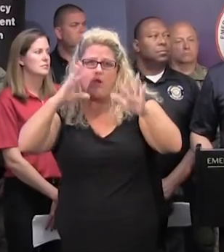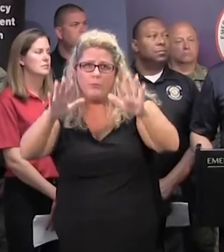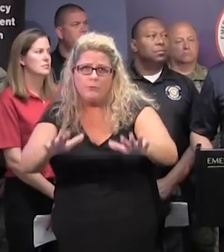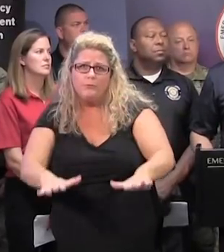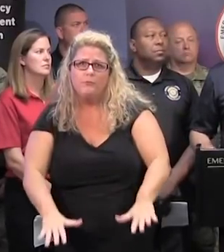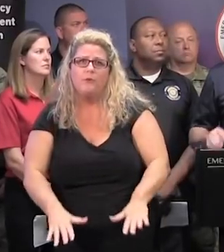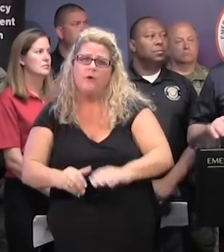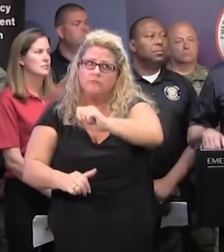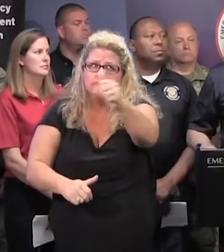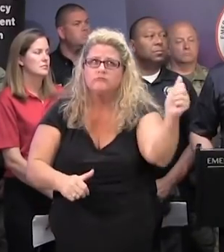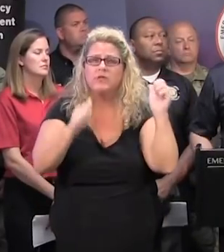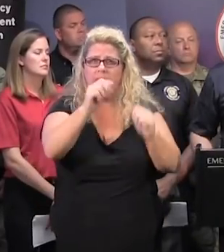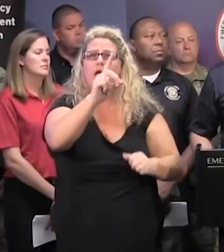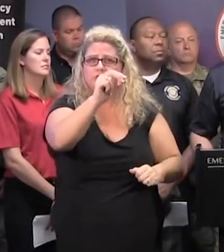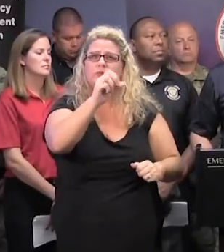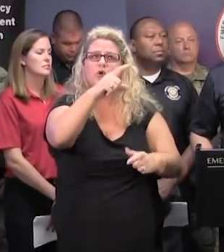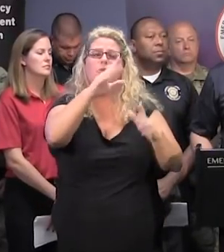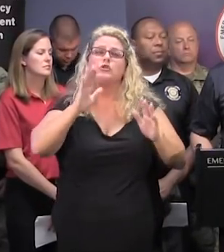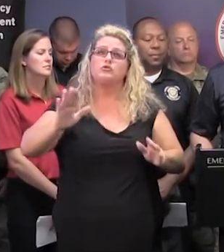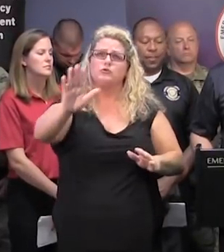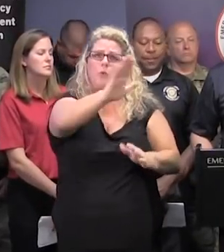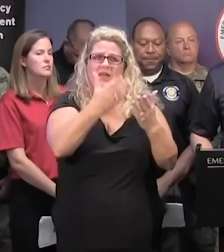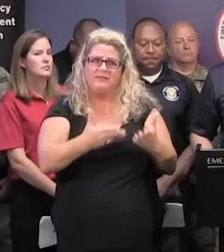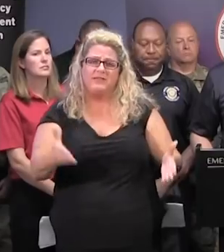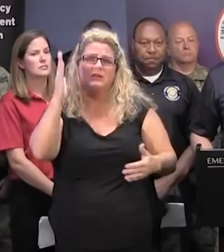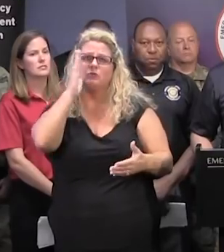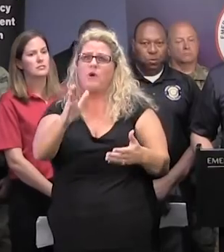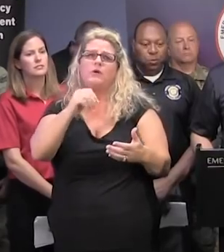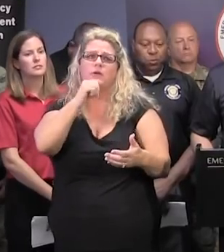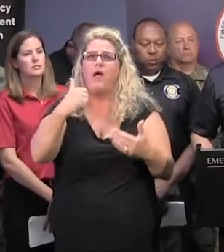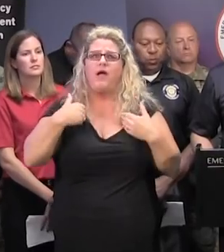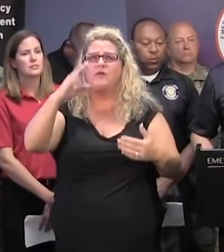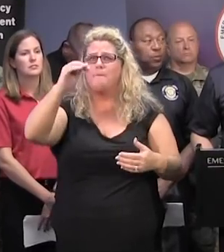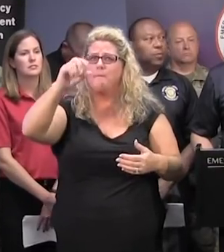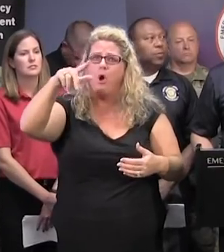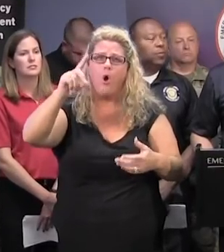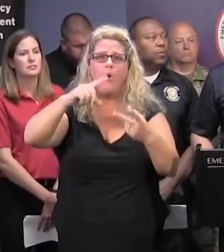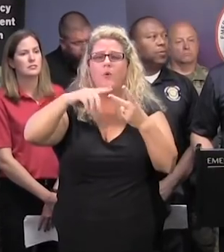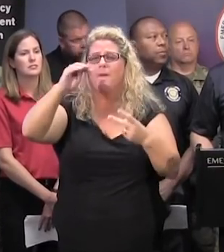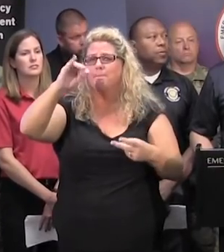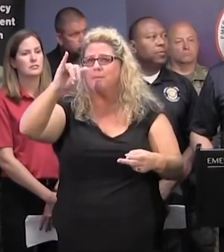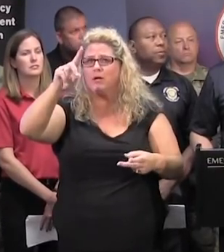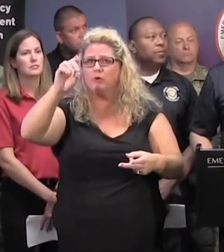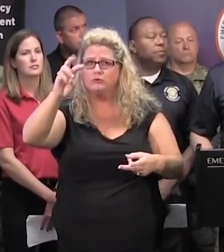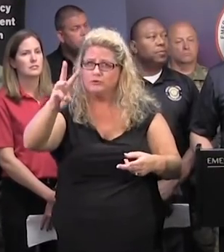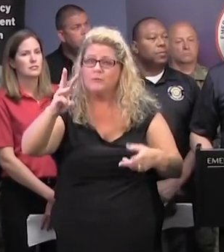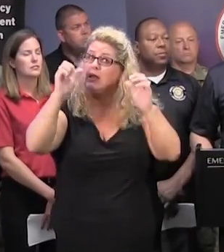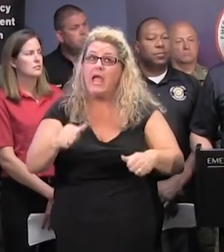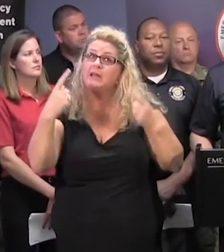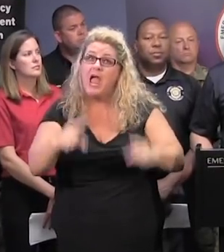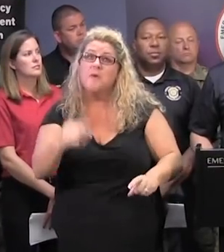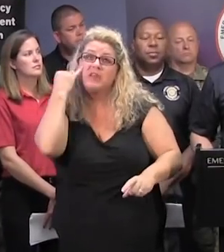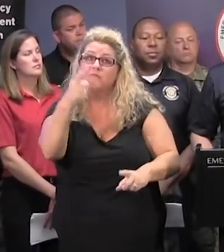so that you can mitigate the impacts of things like mold and mildew that will take over a home if you're not careful. The last